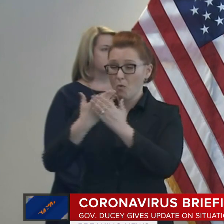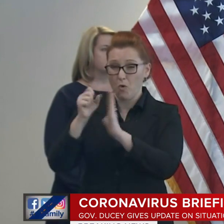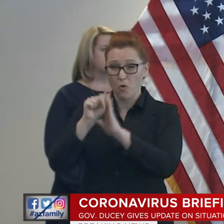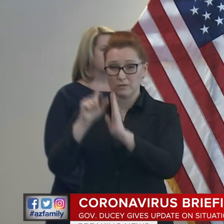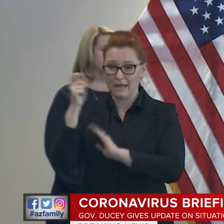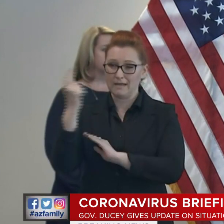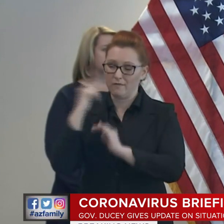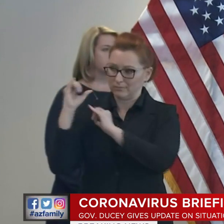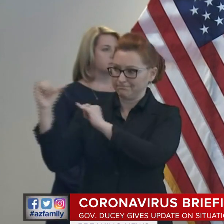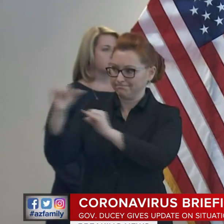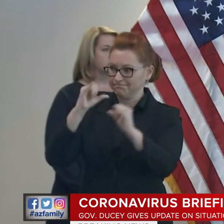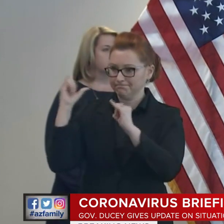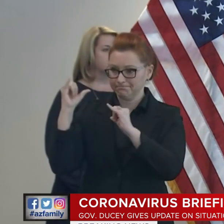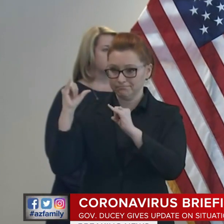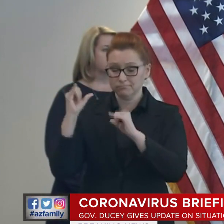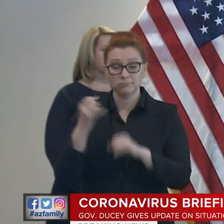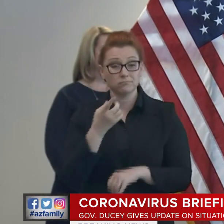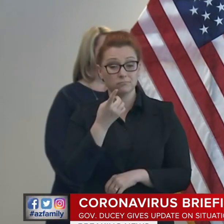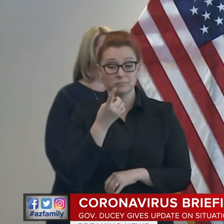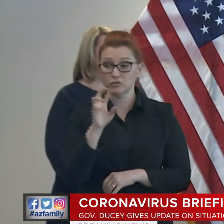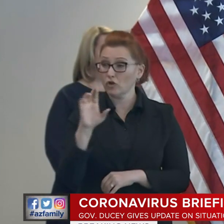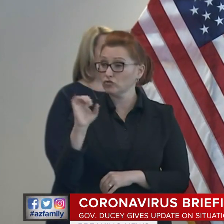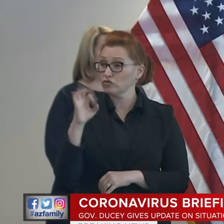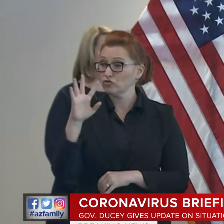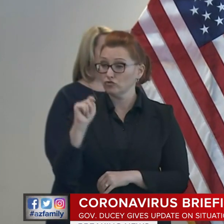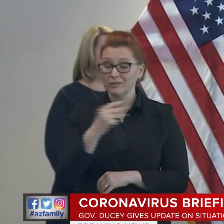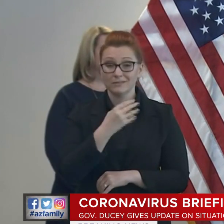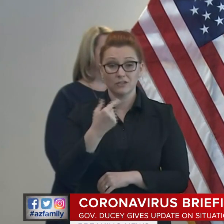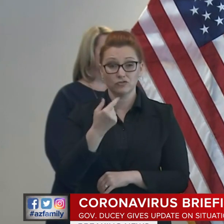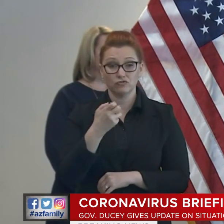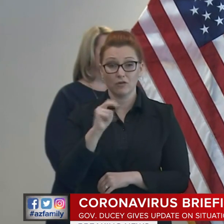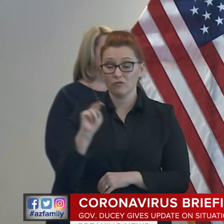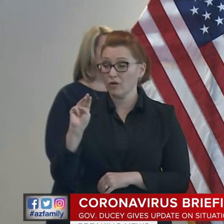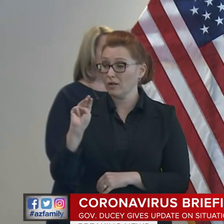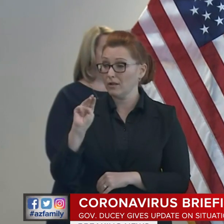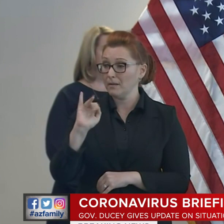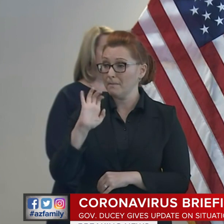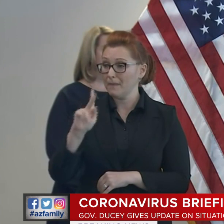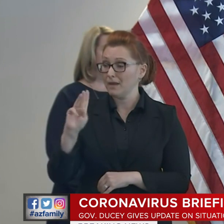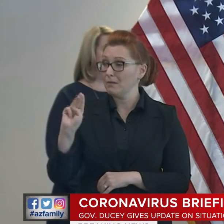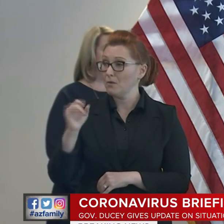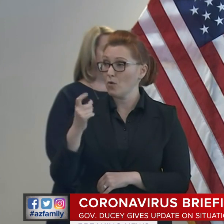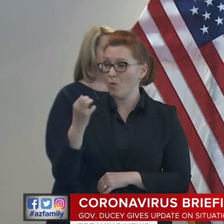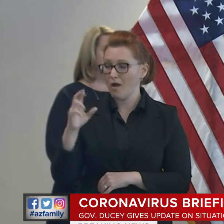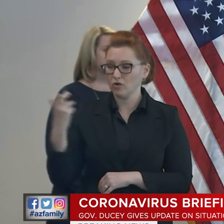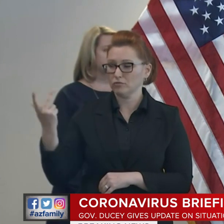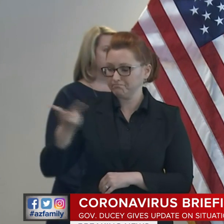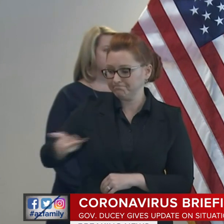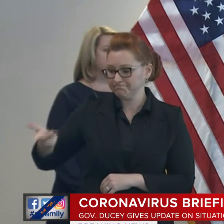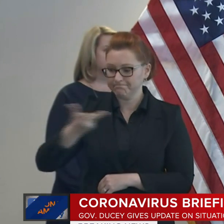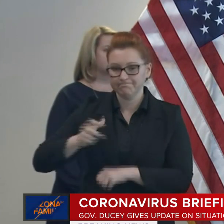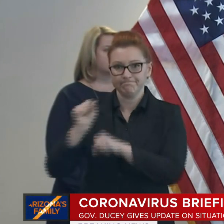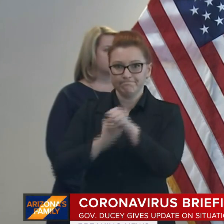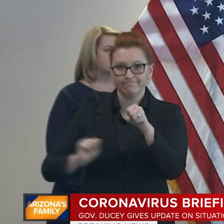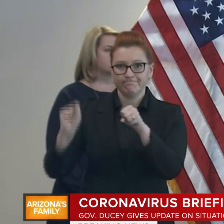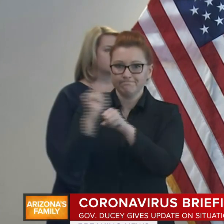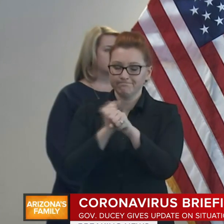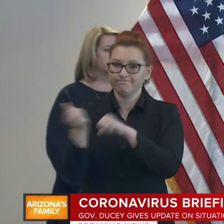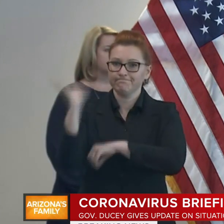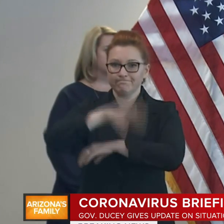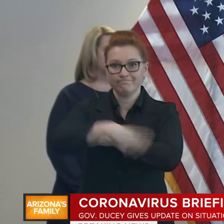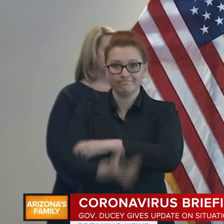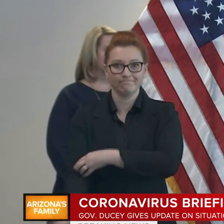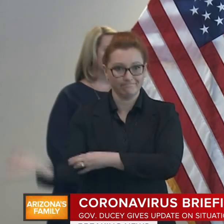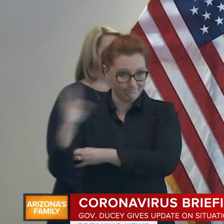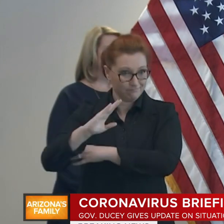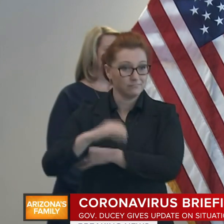steady leadership of Dr. Kara Christ and General Mick McGuire, we've been working nonstop. Just this past weekend, in